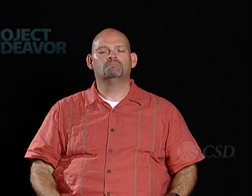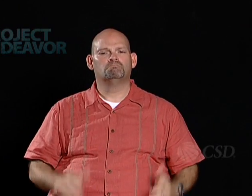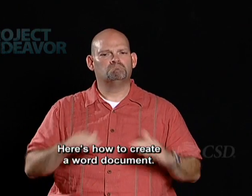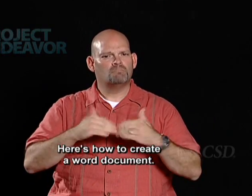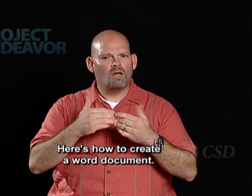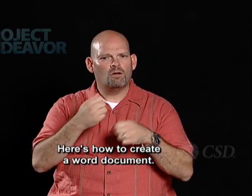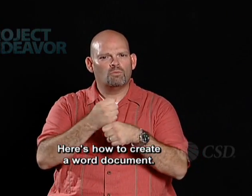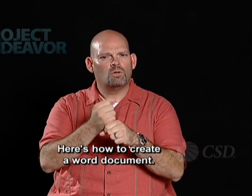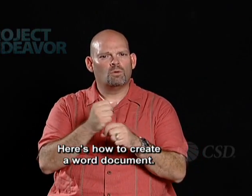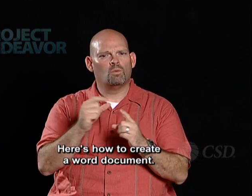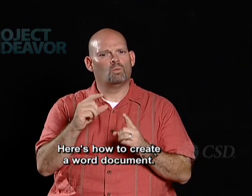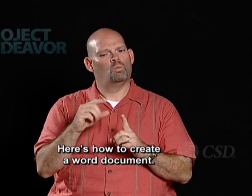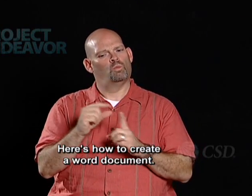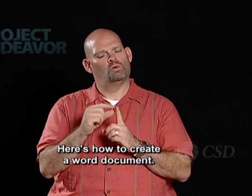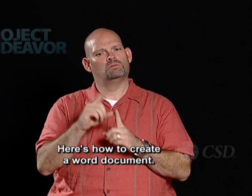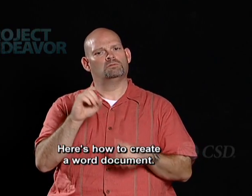Here's how to create a Word document.